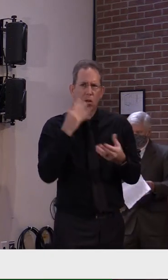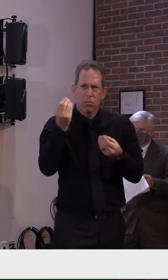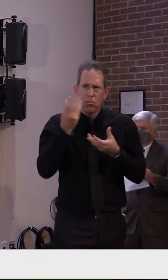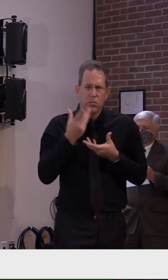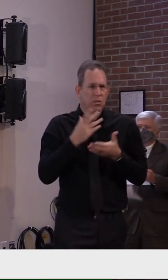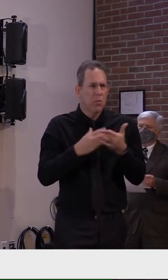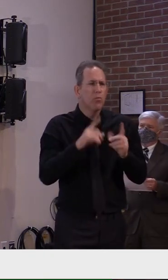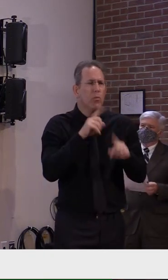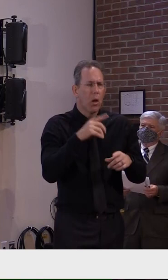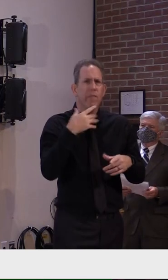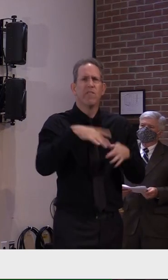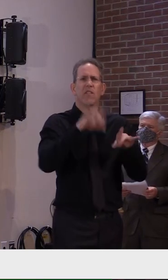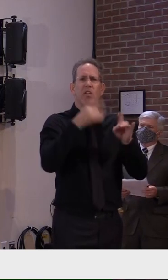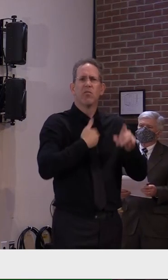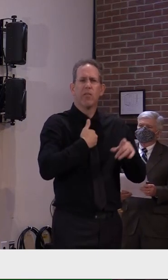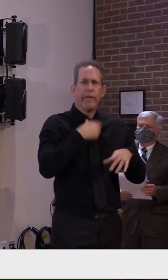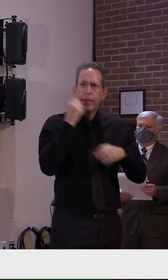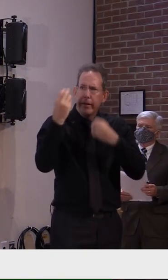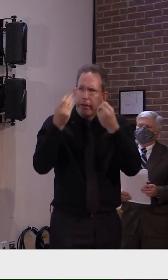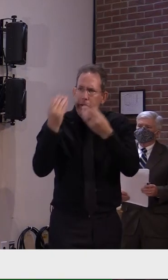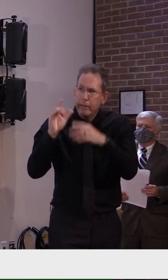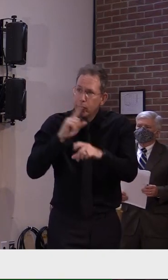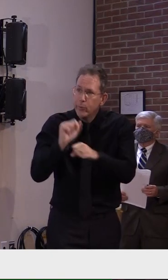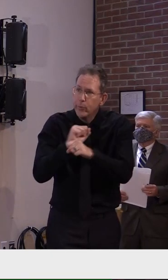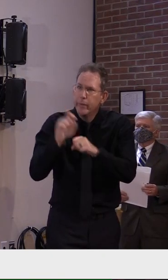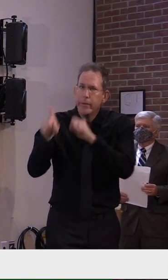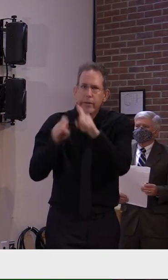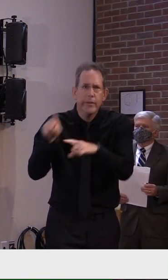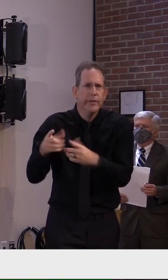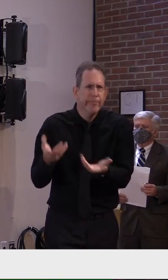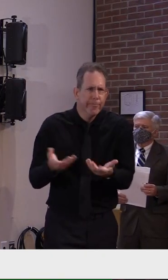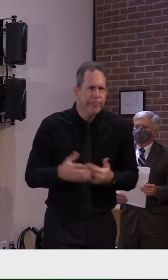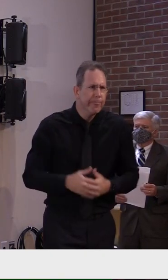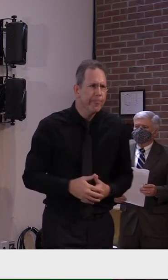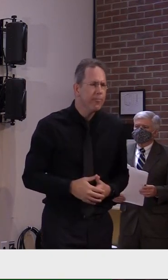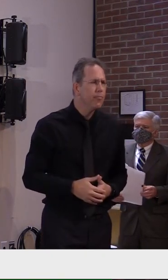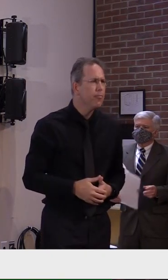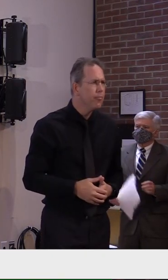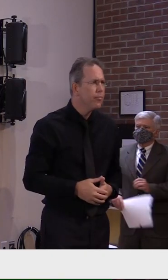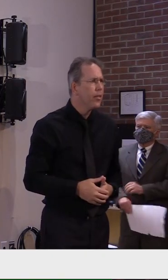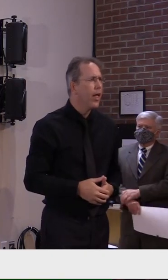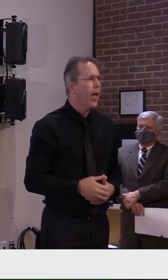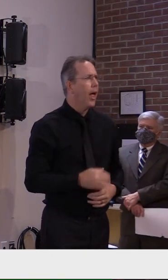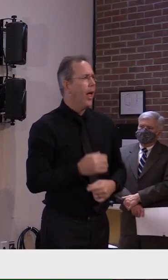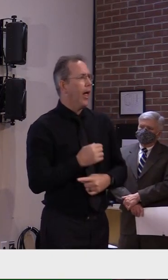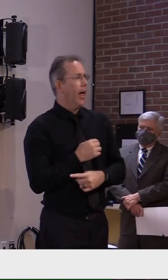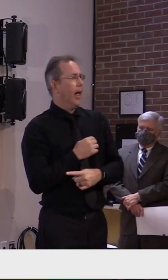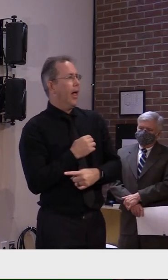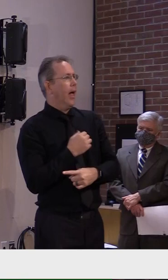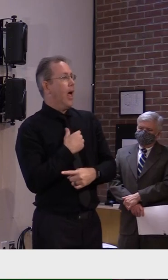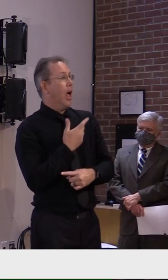Yeah, I would say these days it's tough to keep up, Mike, but maybe Commissioner Levine can add to that.